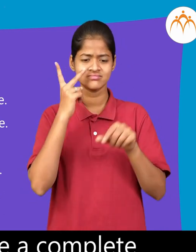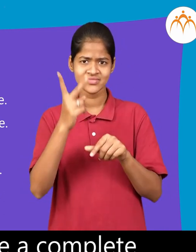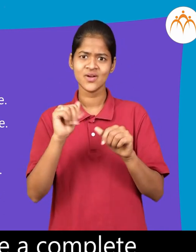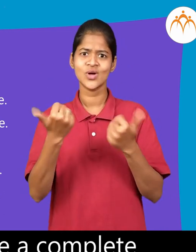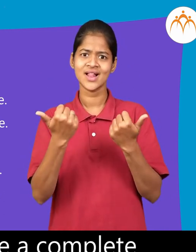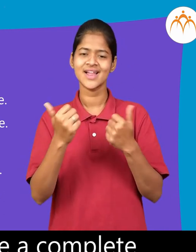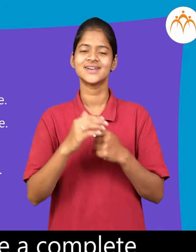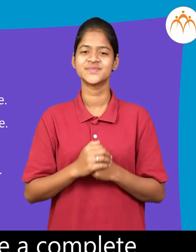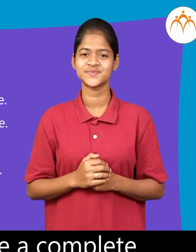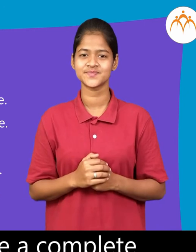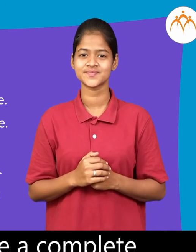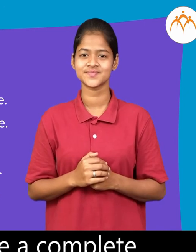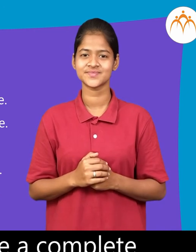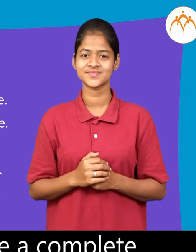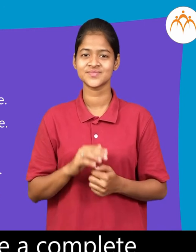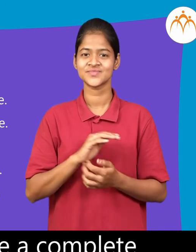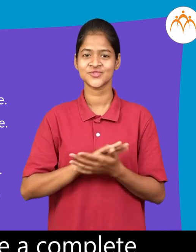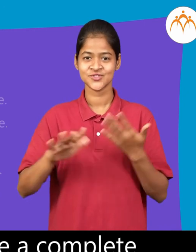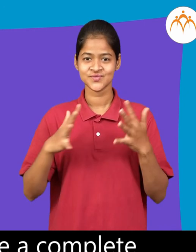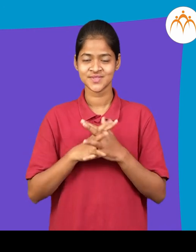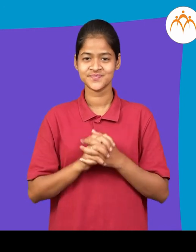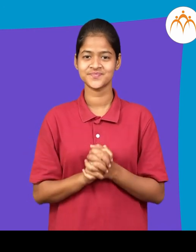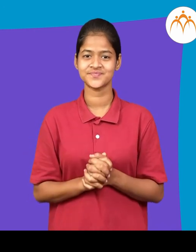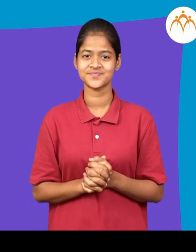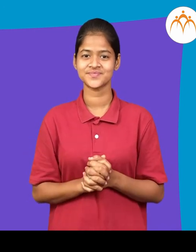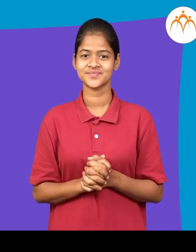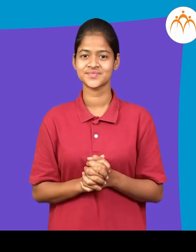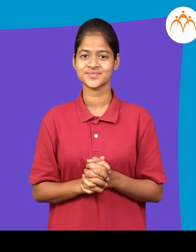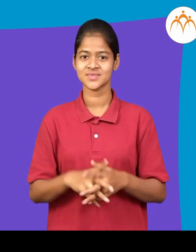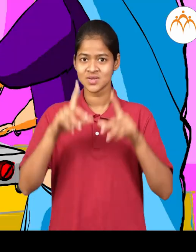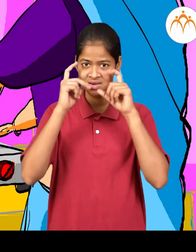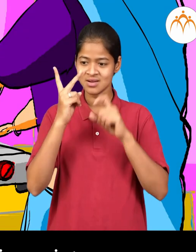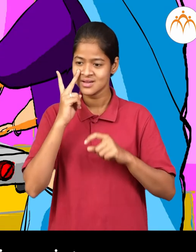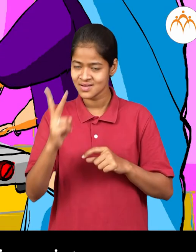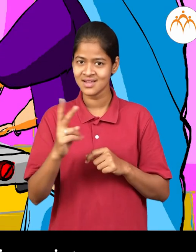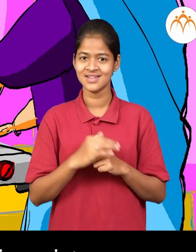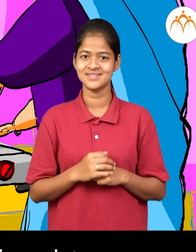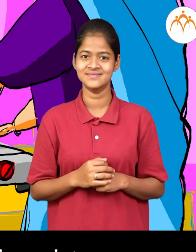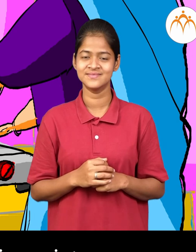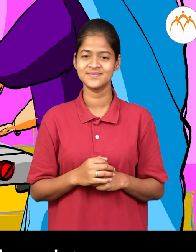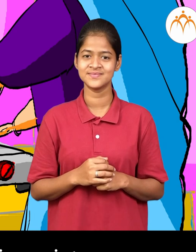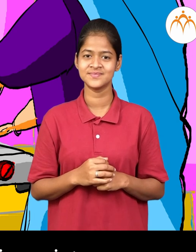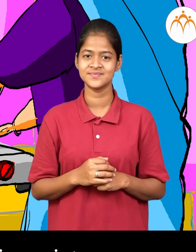picture in a complete exercise look at the following picture